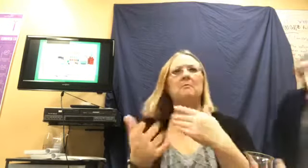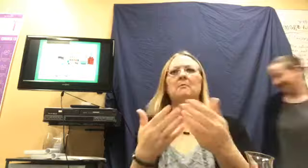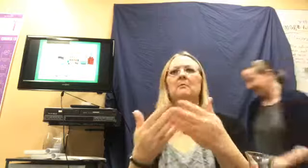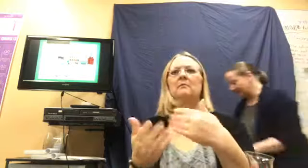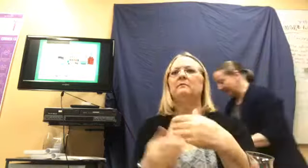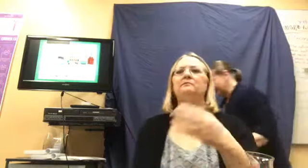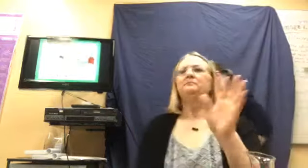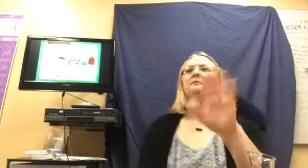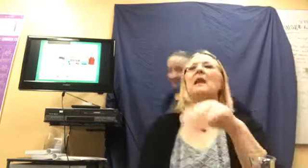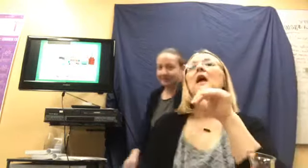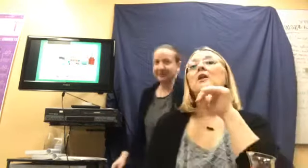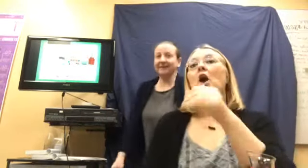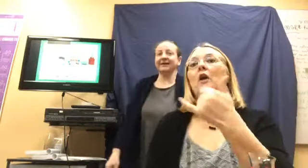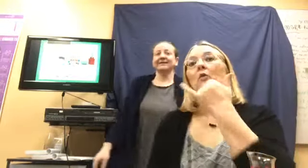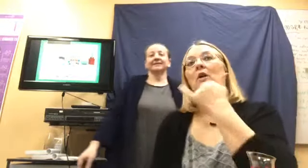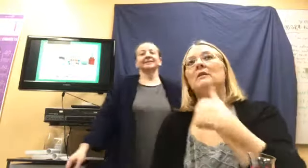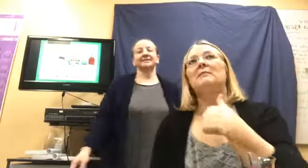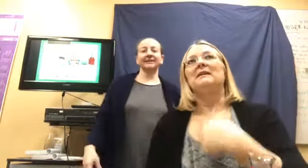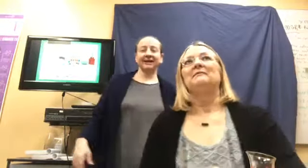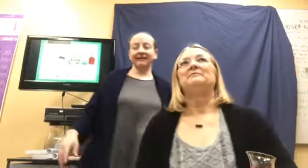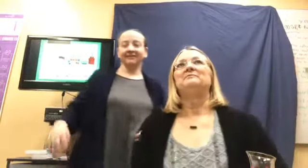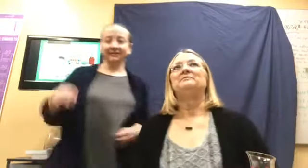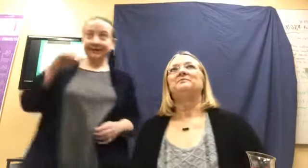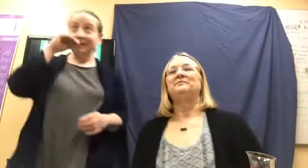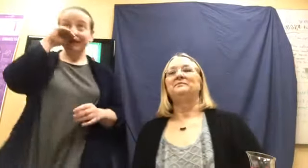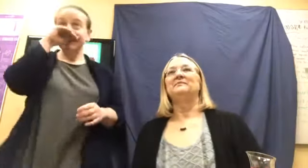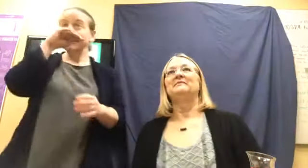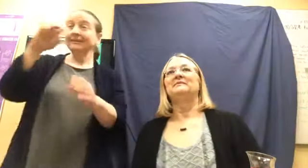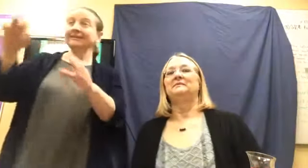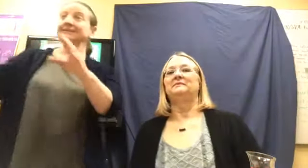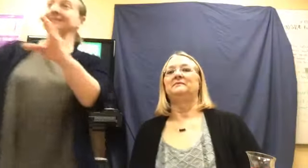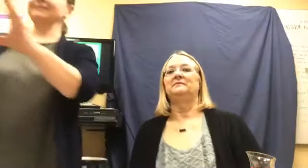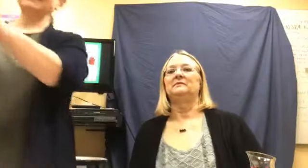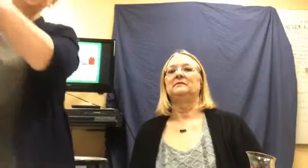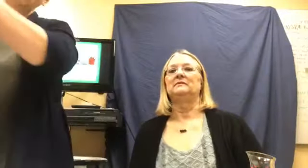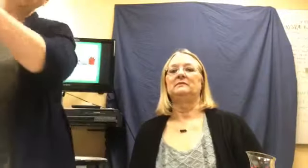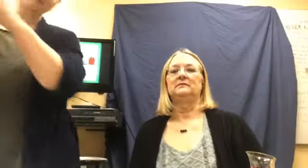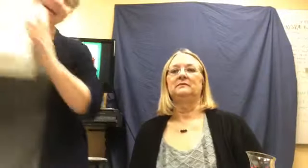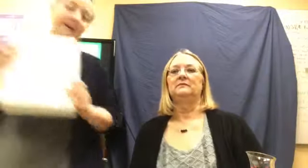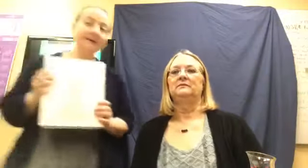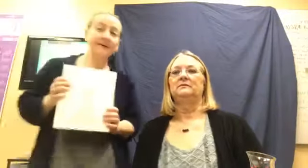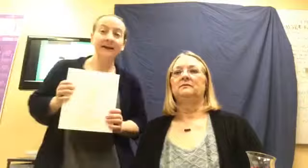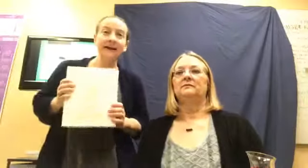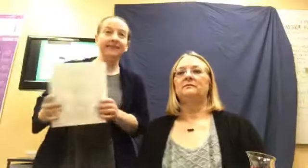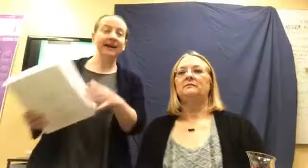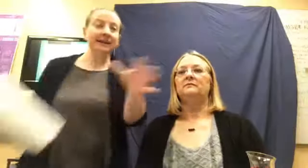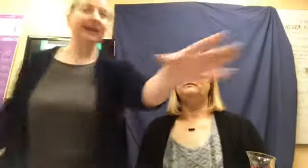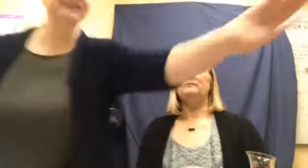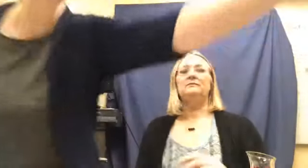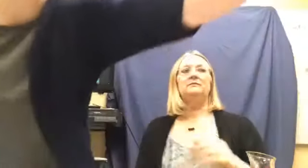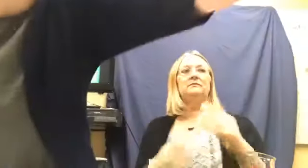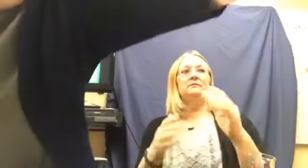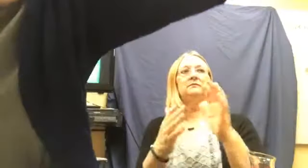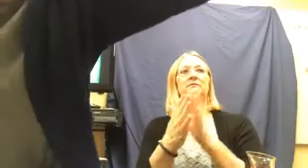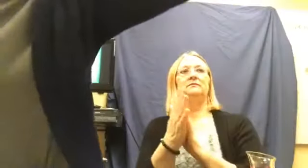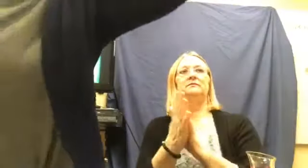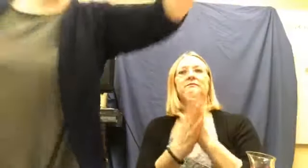Okay. Help me put that away so I don't have to worry about that right now. Okay. And then actually I'd like to show this.